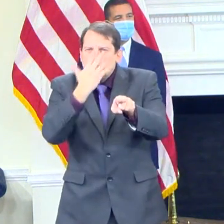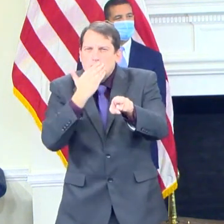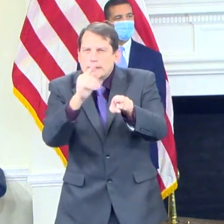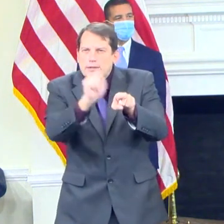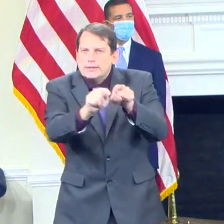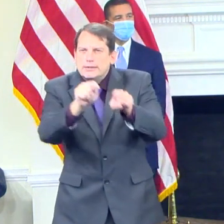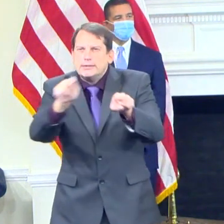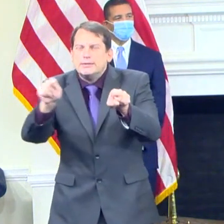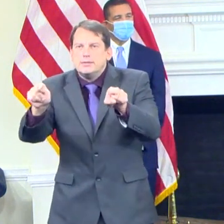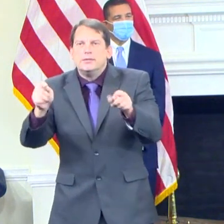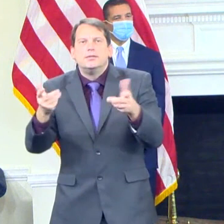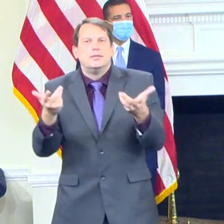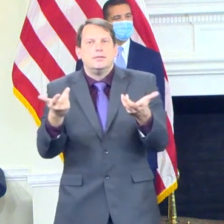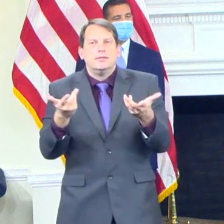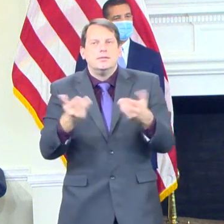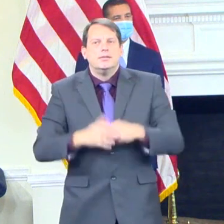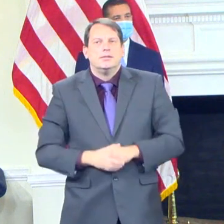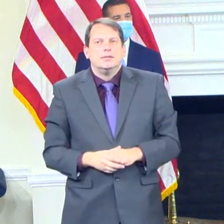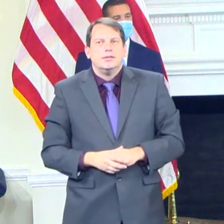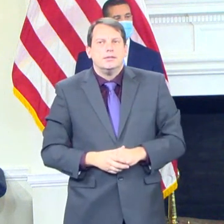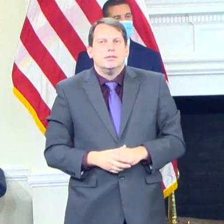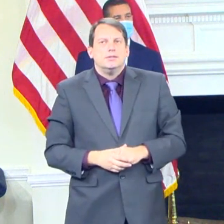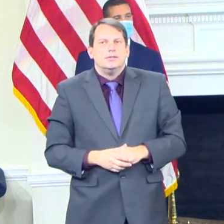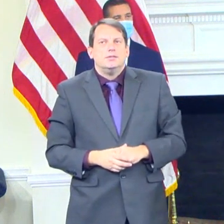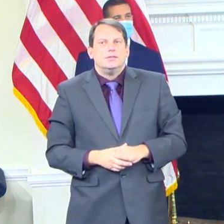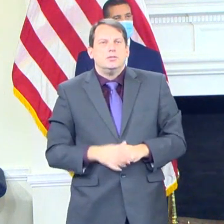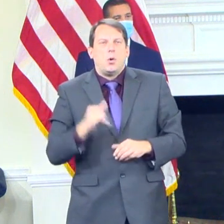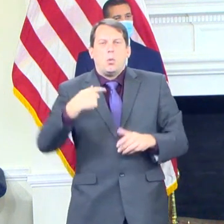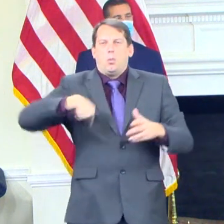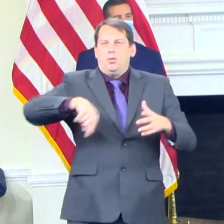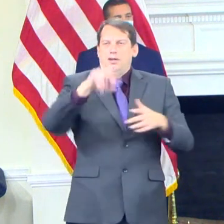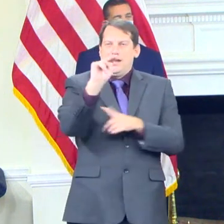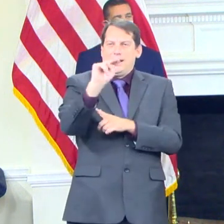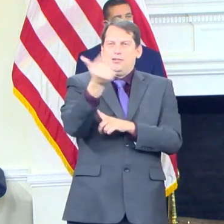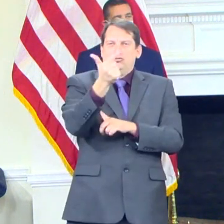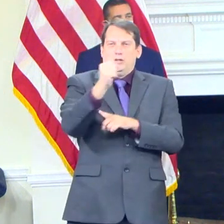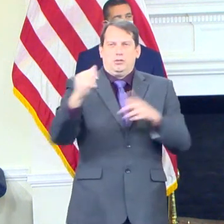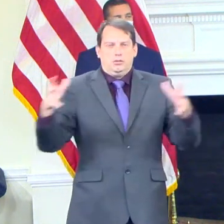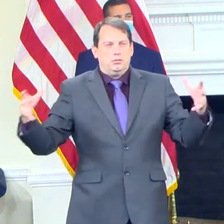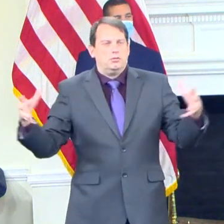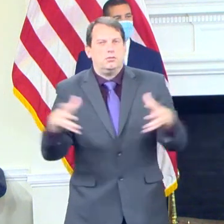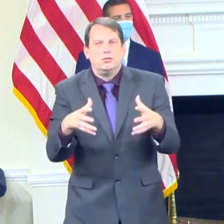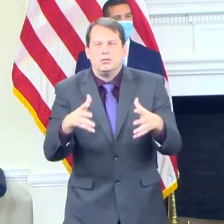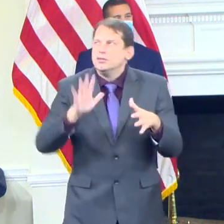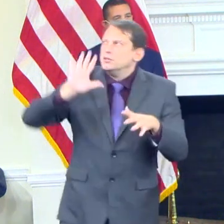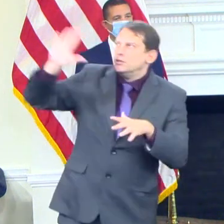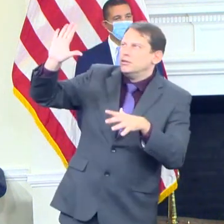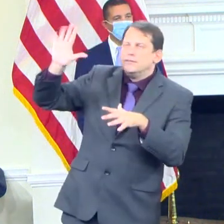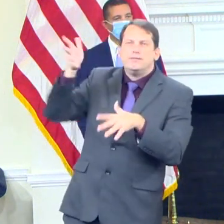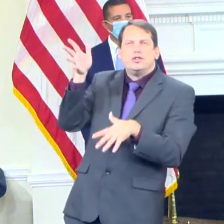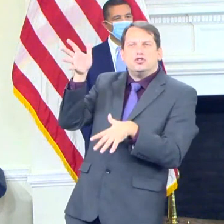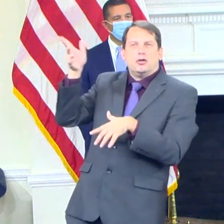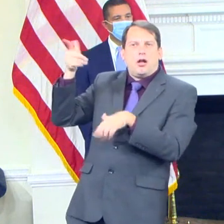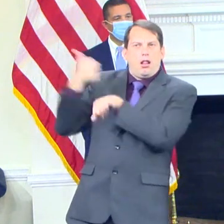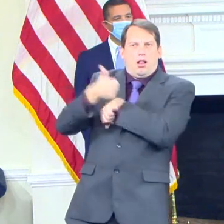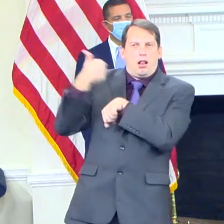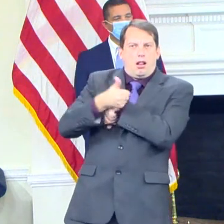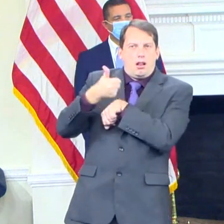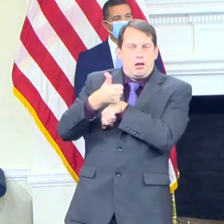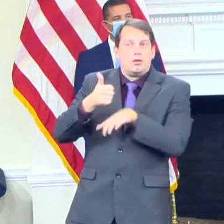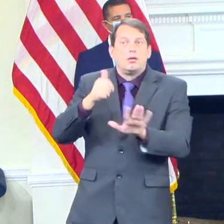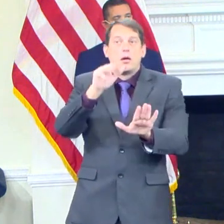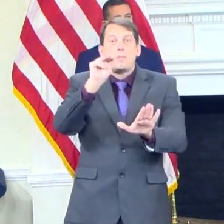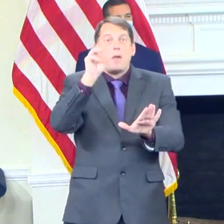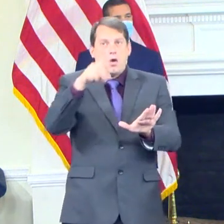And, you know, we're going to continue to push back. But the voters of Maryland are going to make their own decision about who they think the next governor should be. And I'm pretty